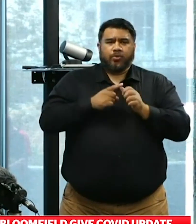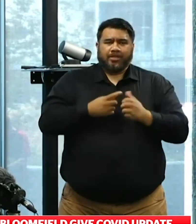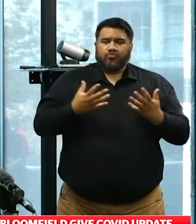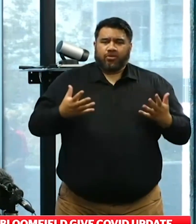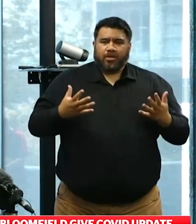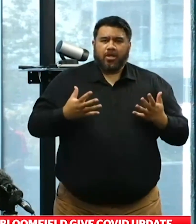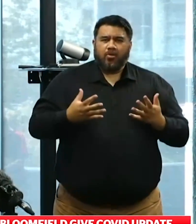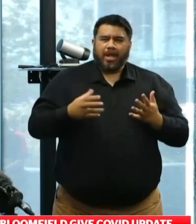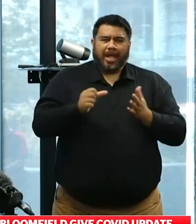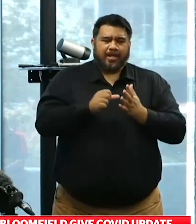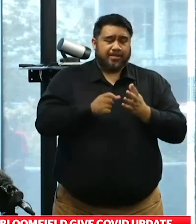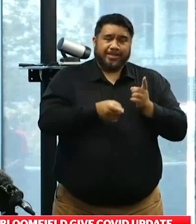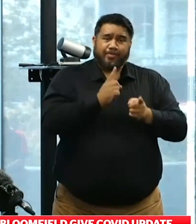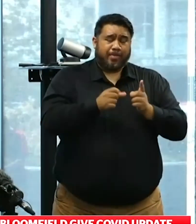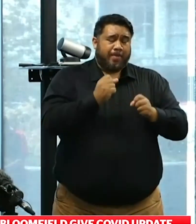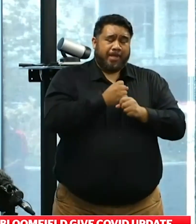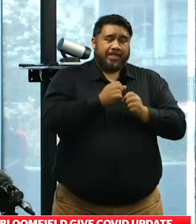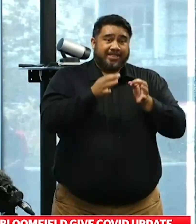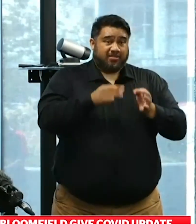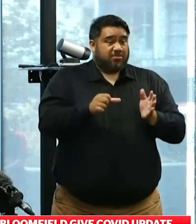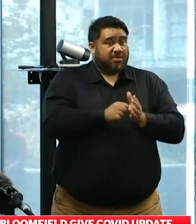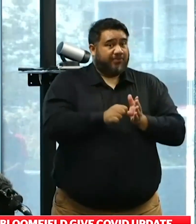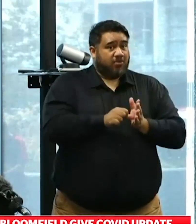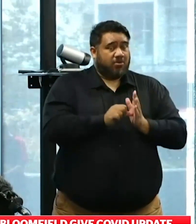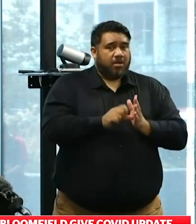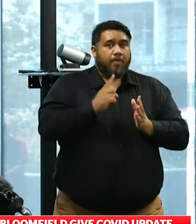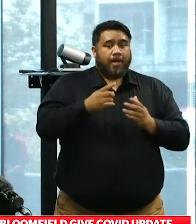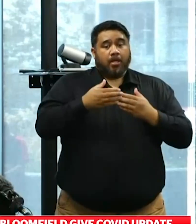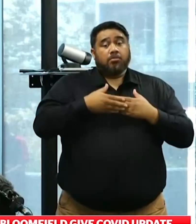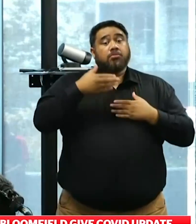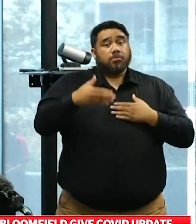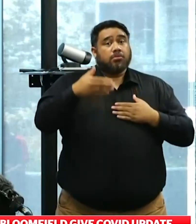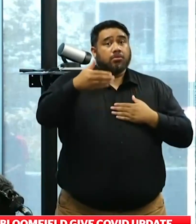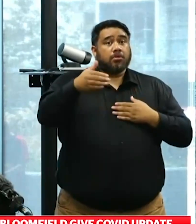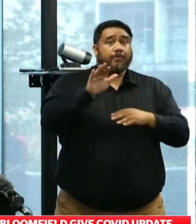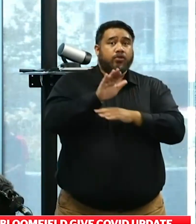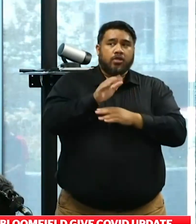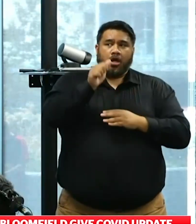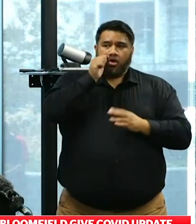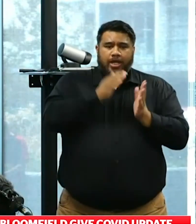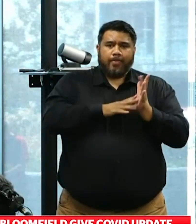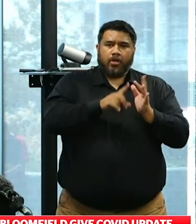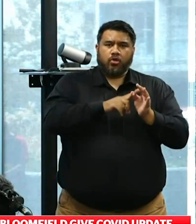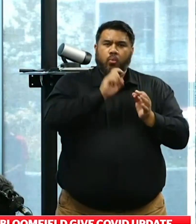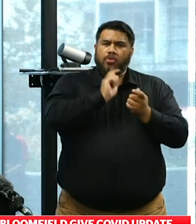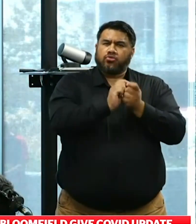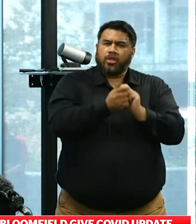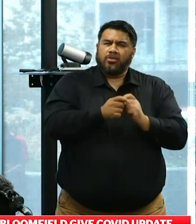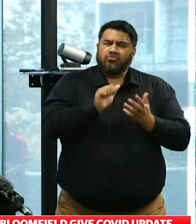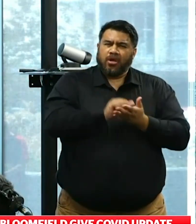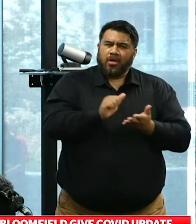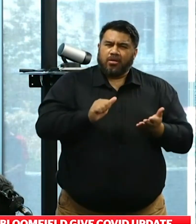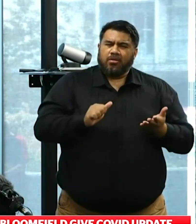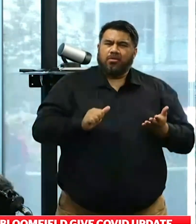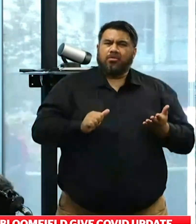very tough calls. I think going forward though, we can all see that within sight is a change in system entirely. Will we start